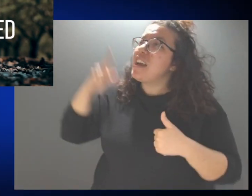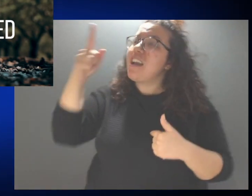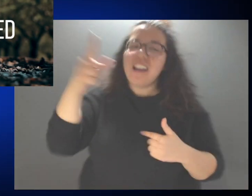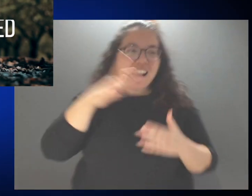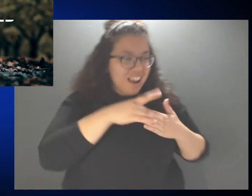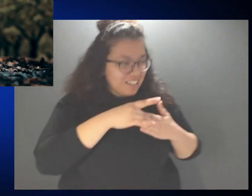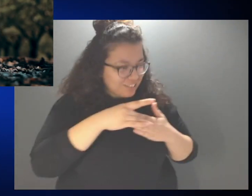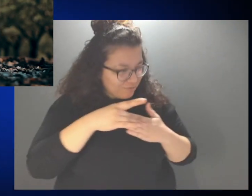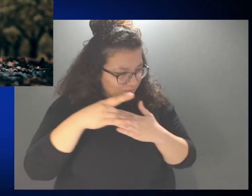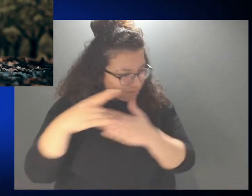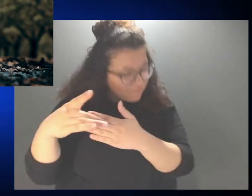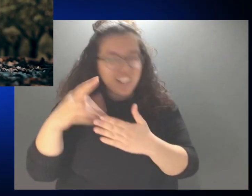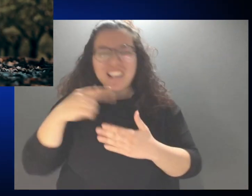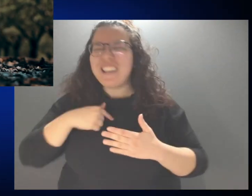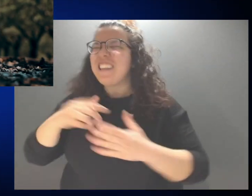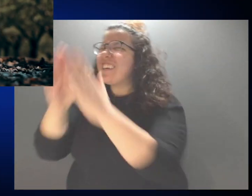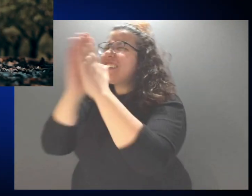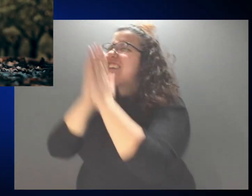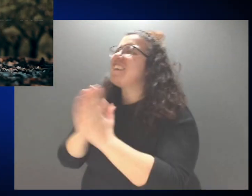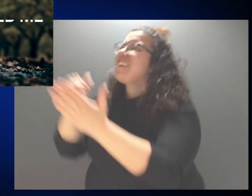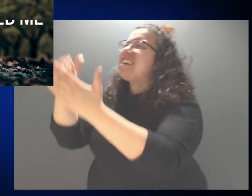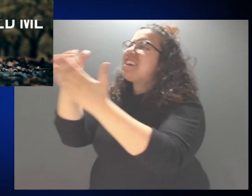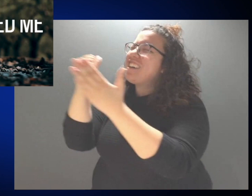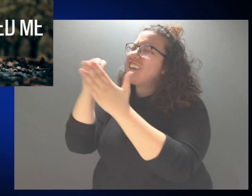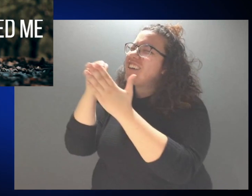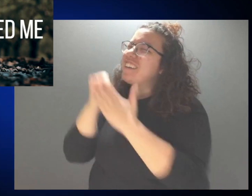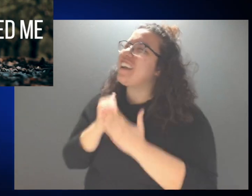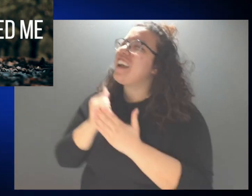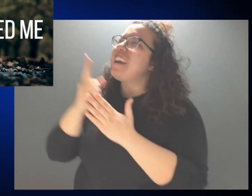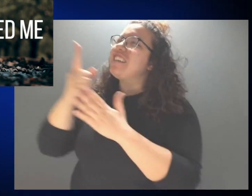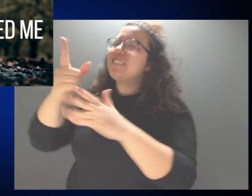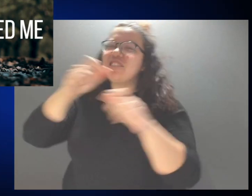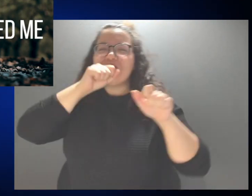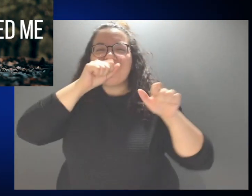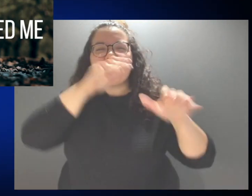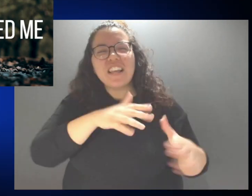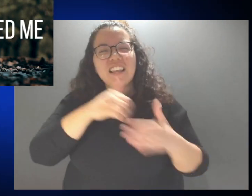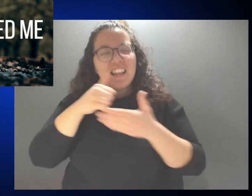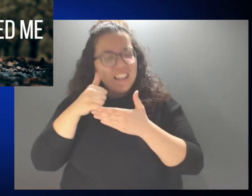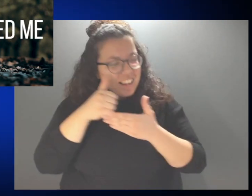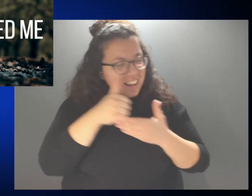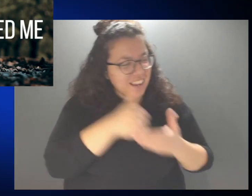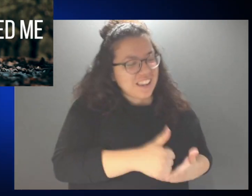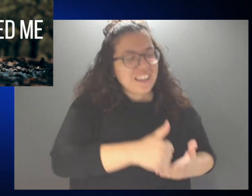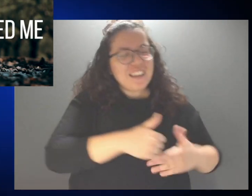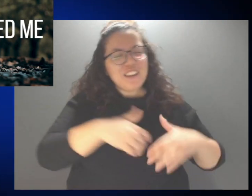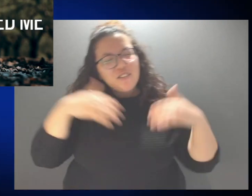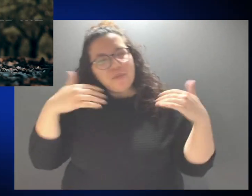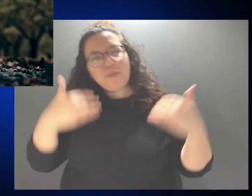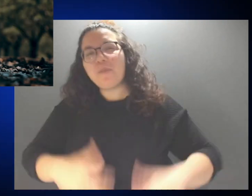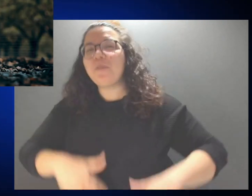answered I sought the Lord And He answered me